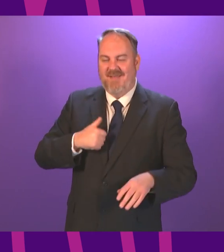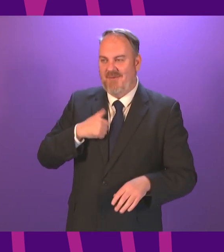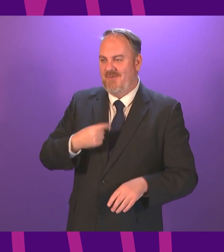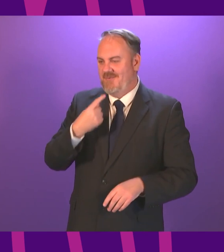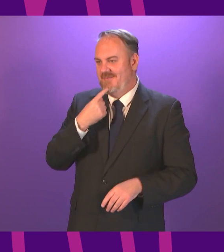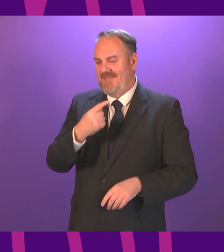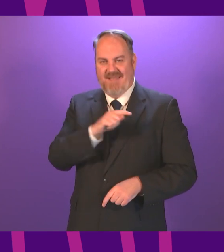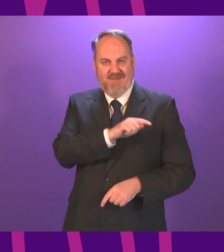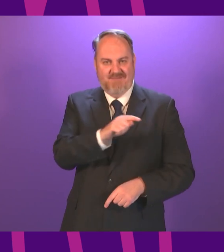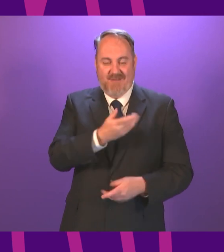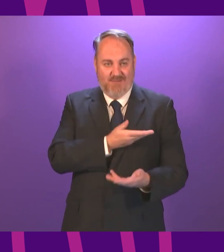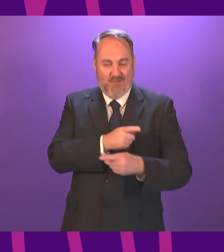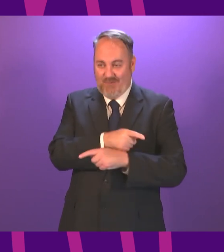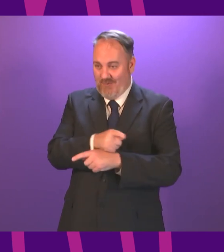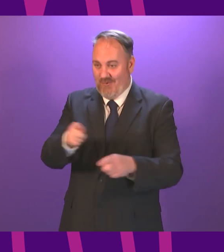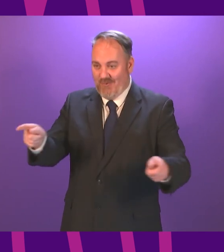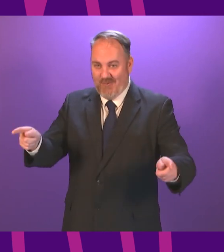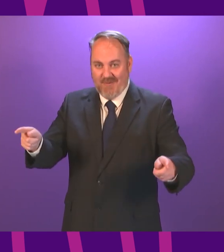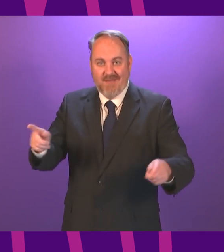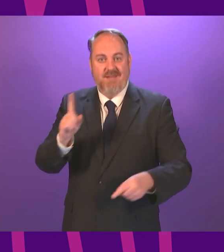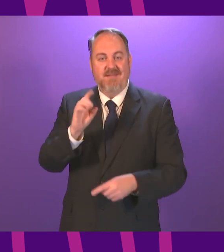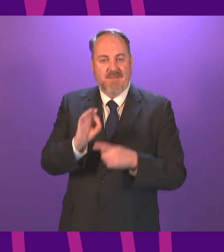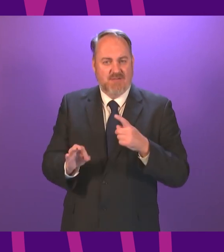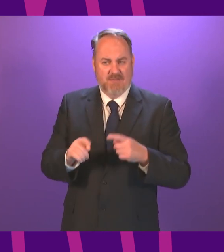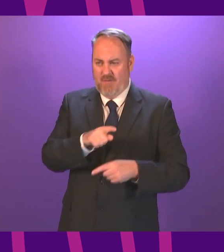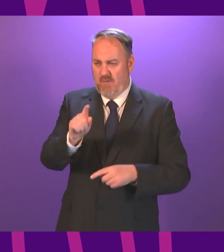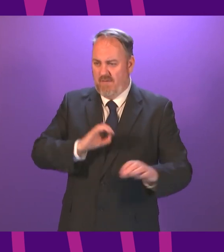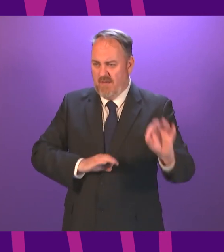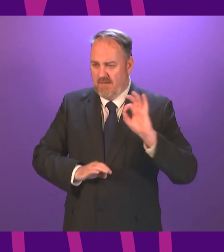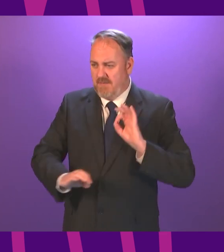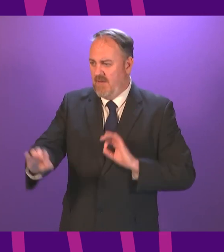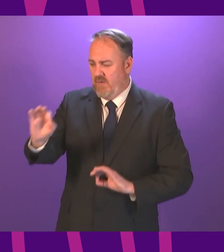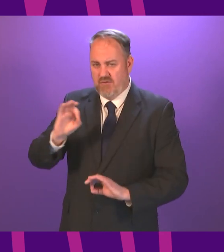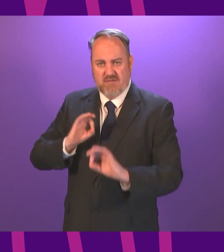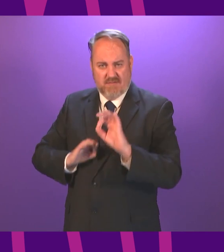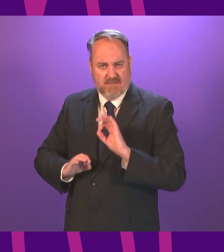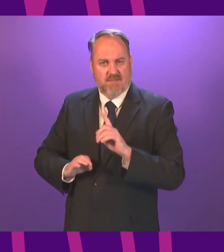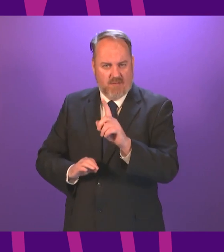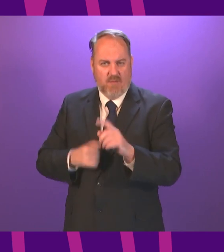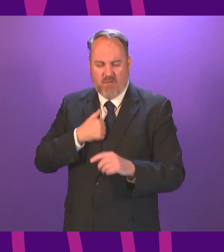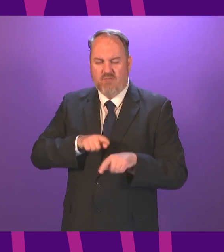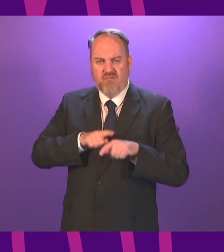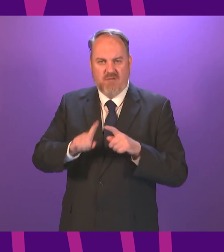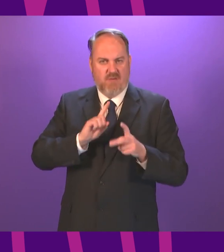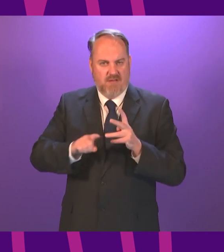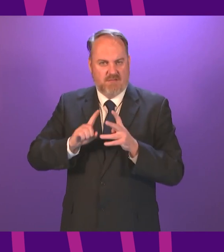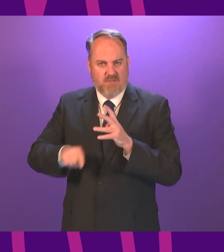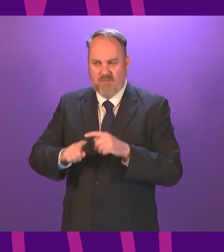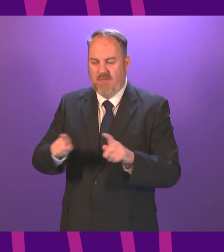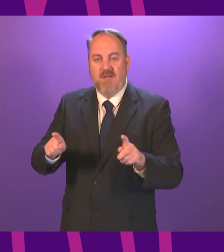speak to as many of them as possible but particularly those who asked questions of me in summing up so let me welcome